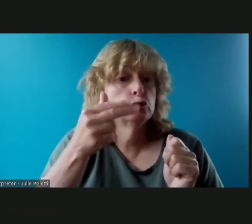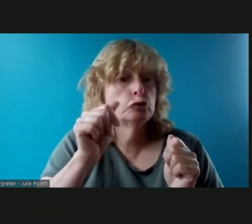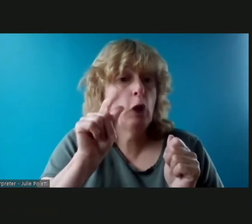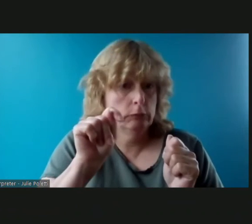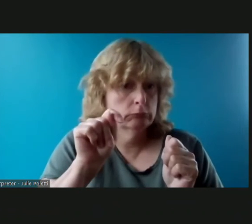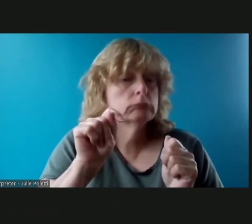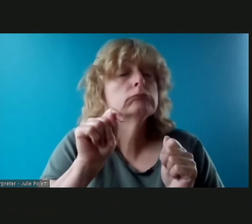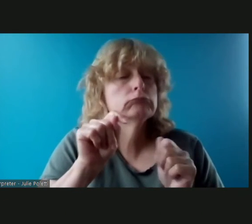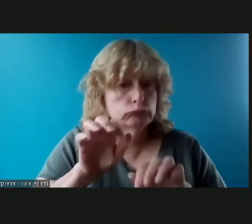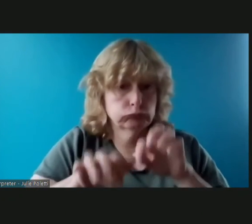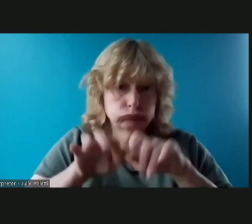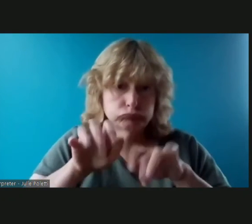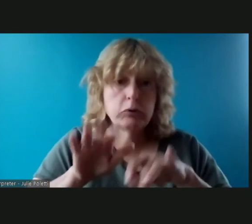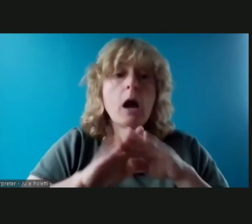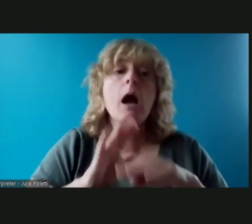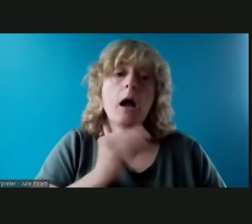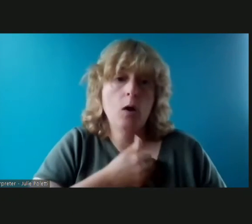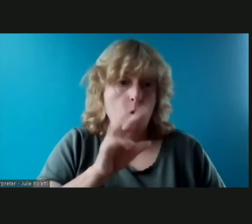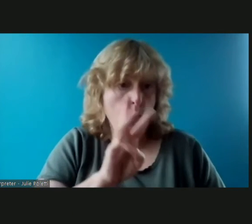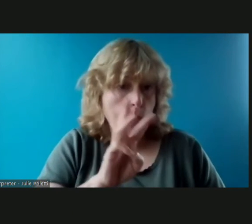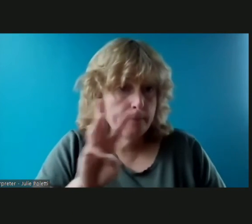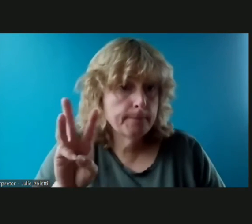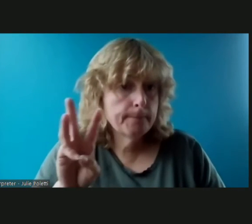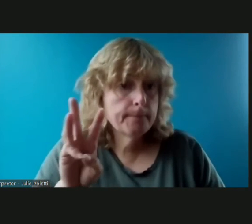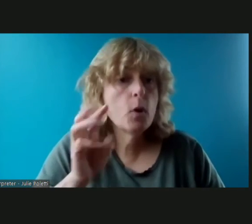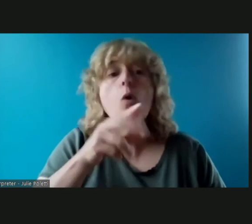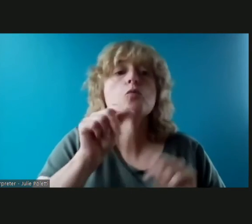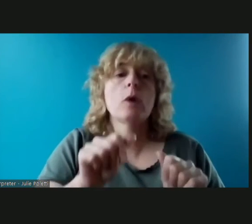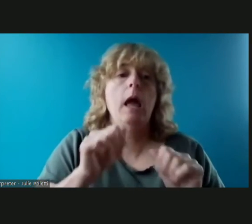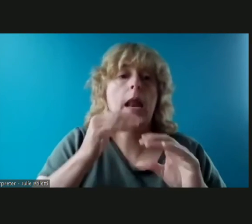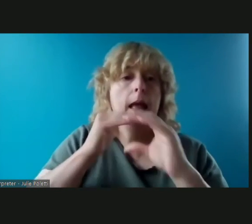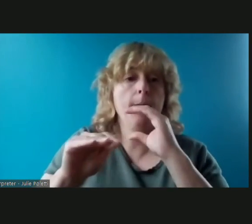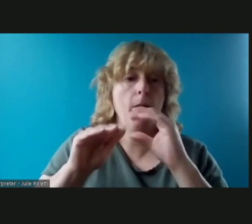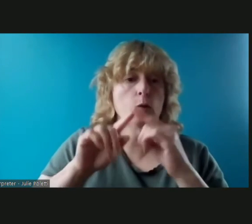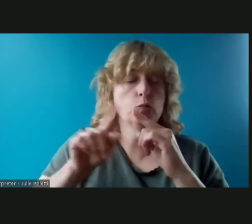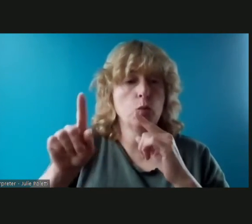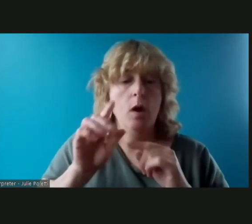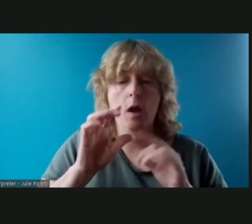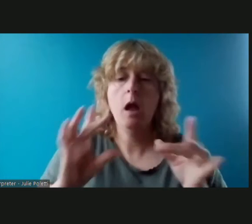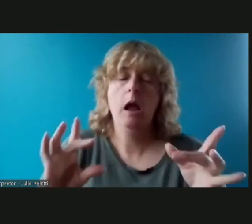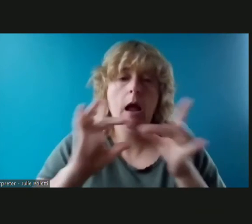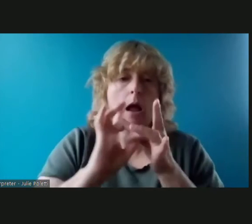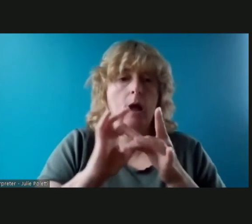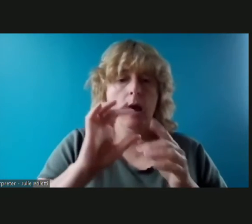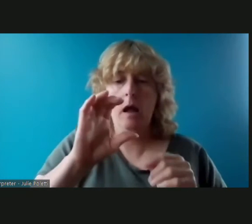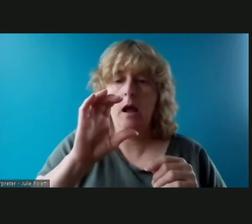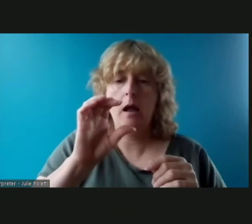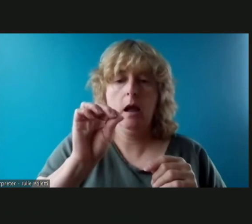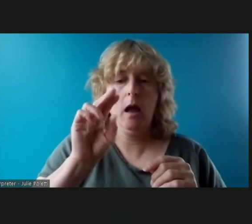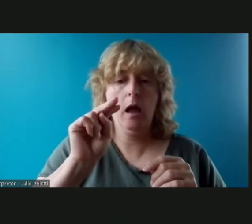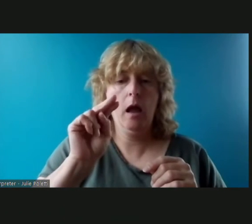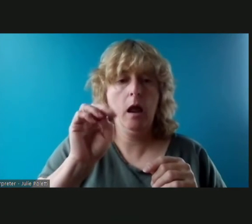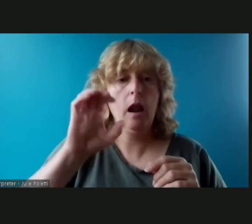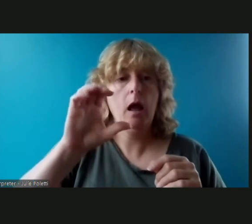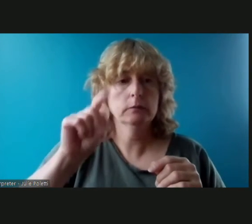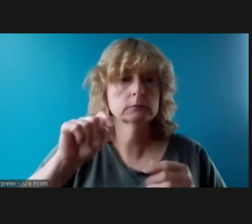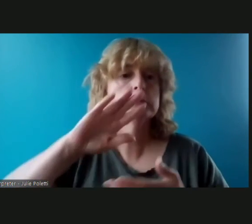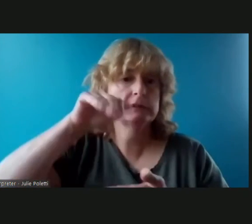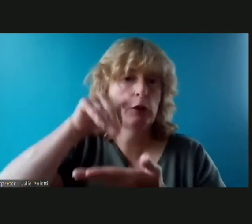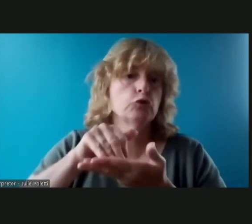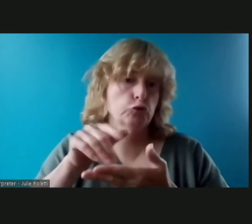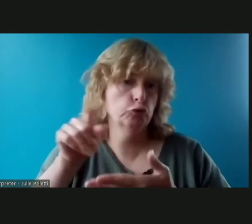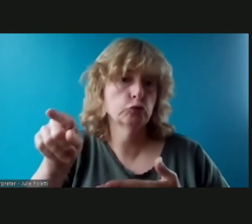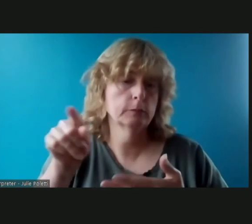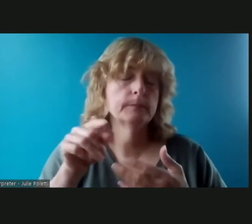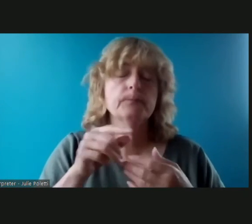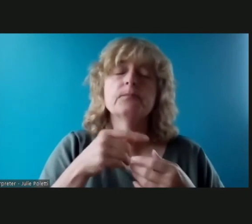um or you can email the connect center um i also want to just you know talk briefly um